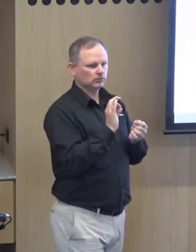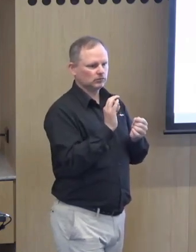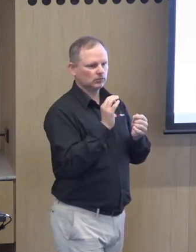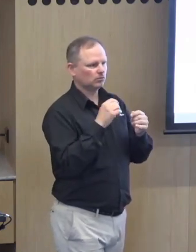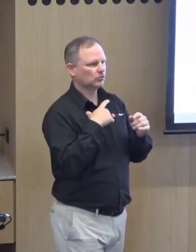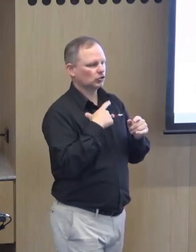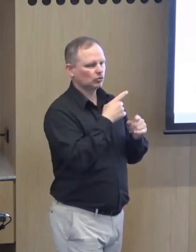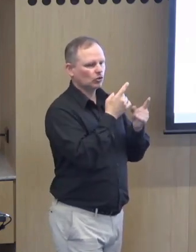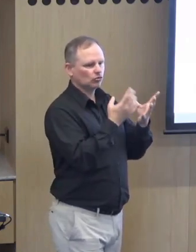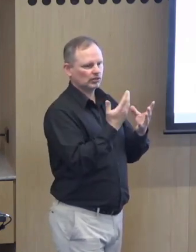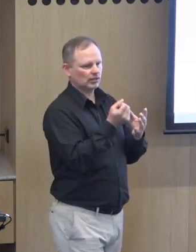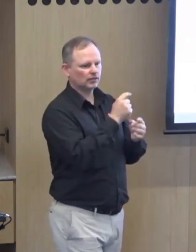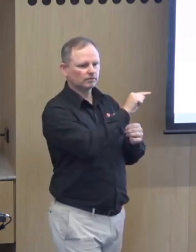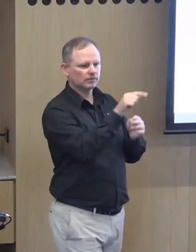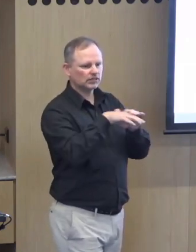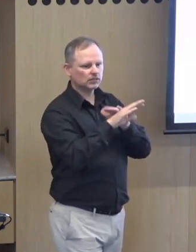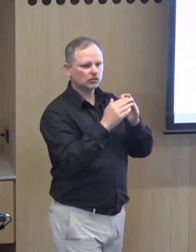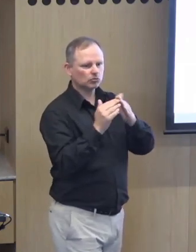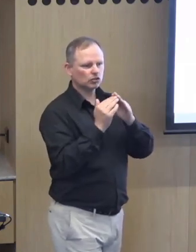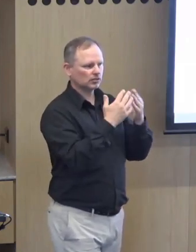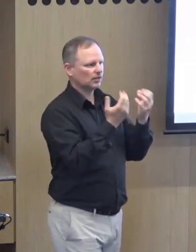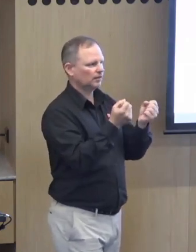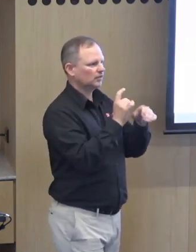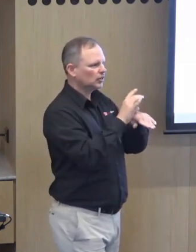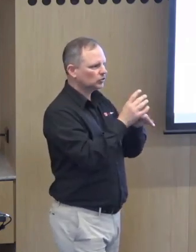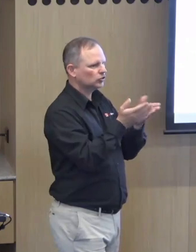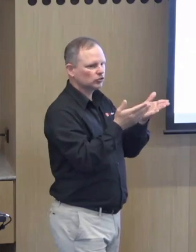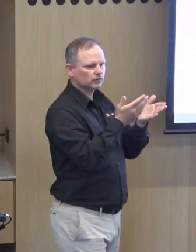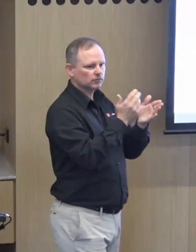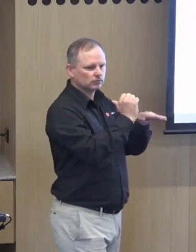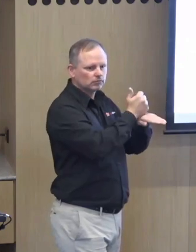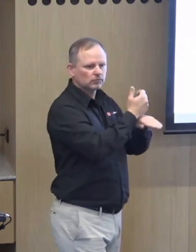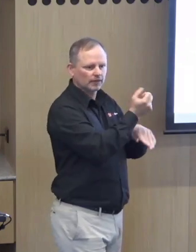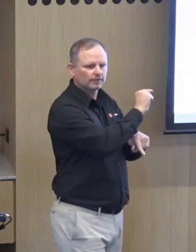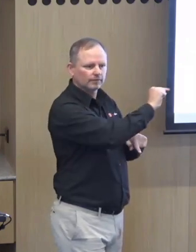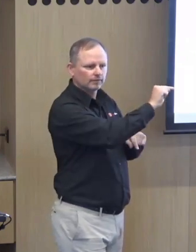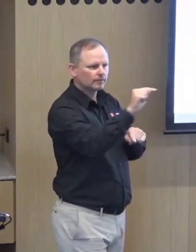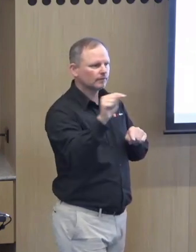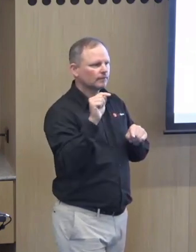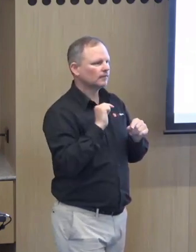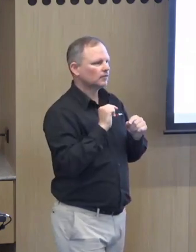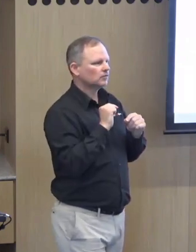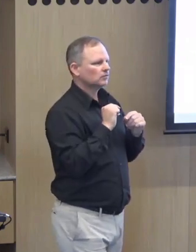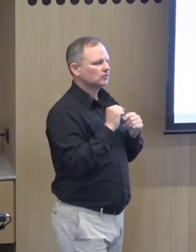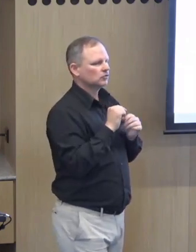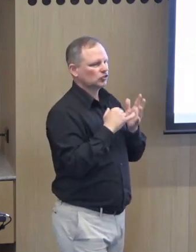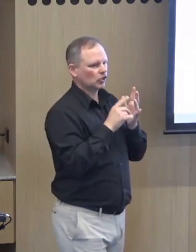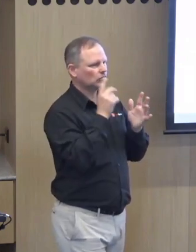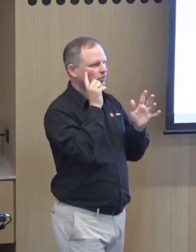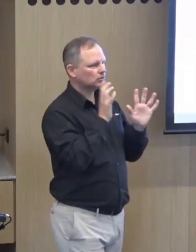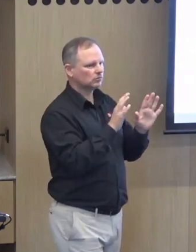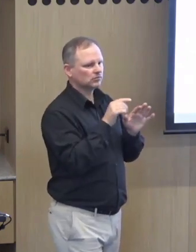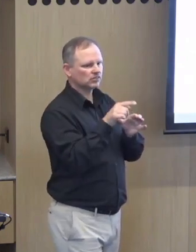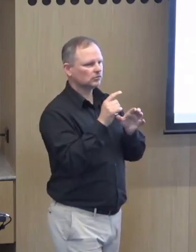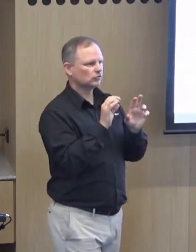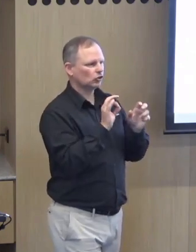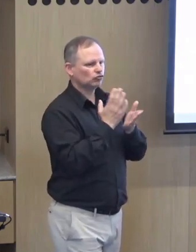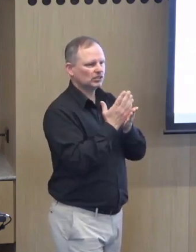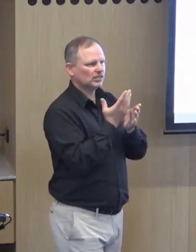so um we've we've mentioned um a couple of things regarding the console the consultation uh services that are provided